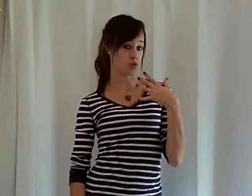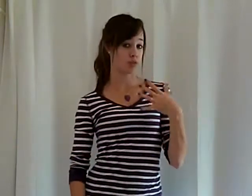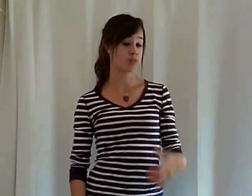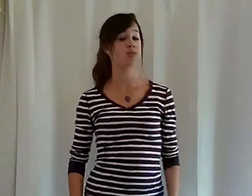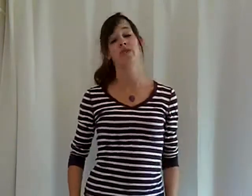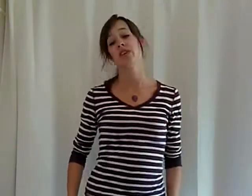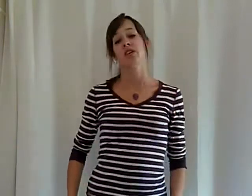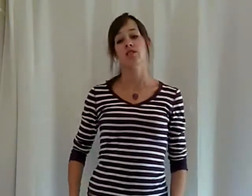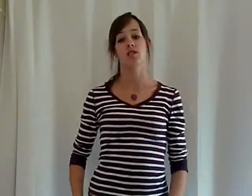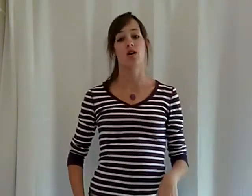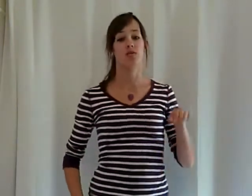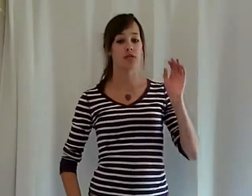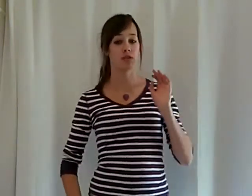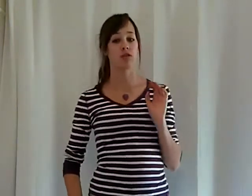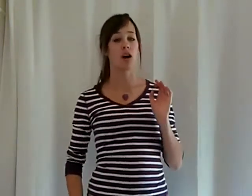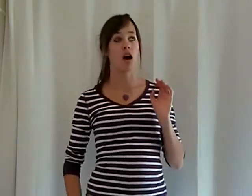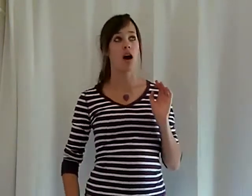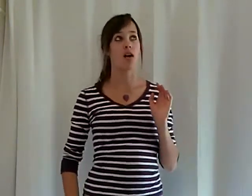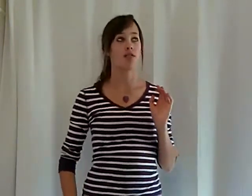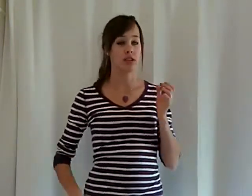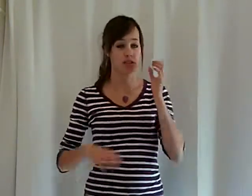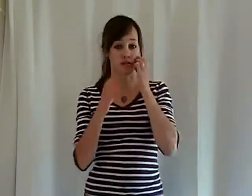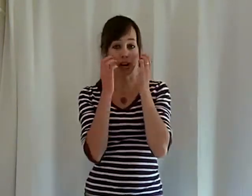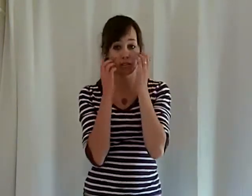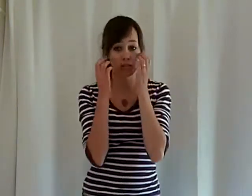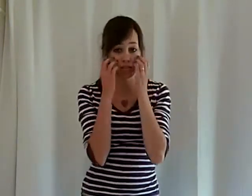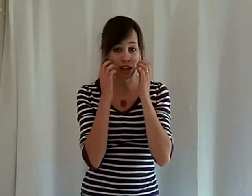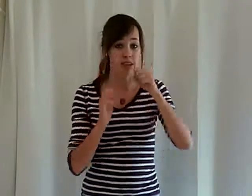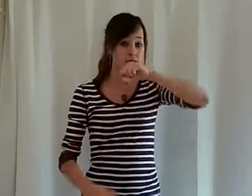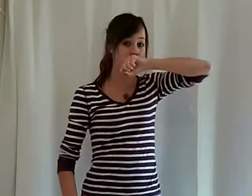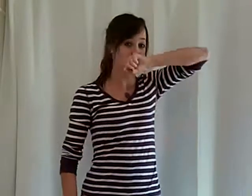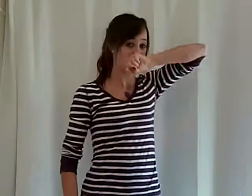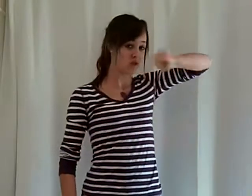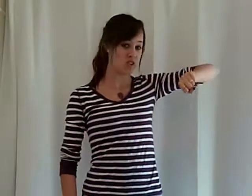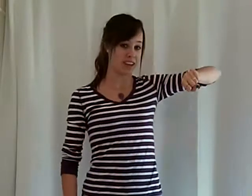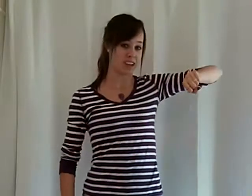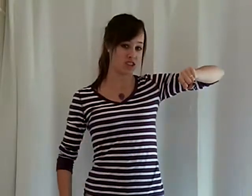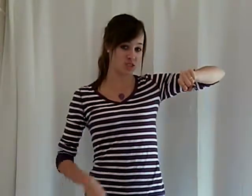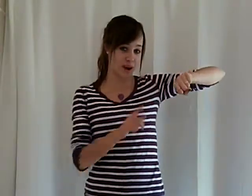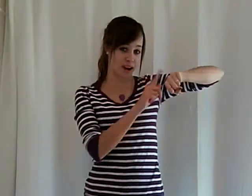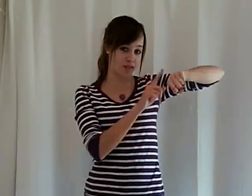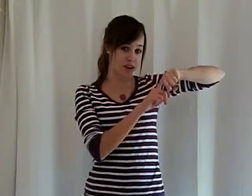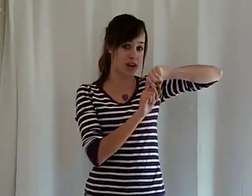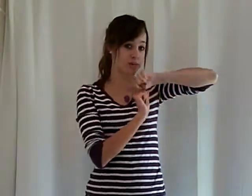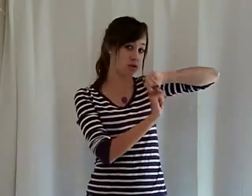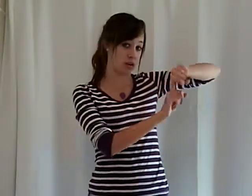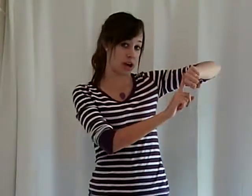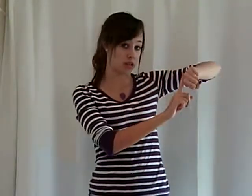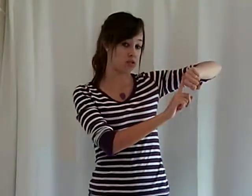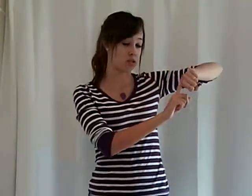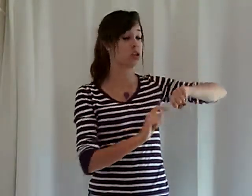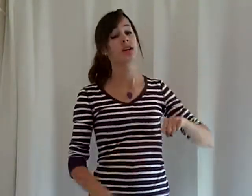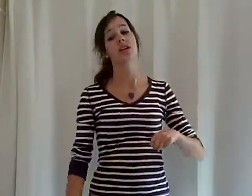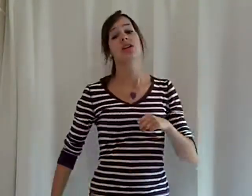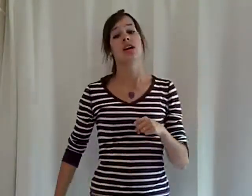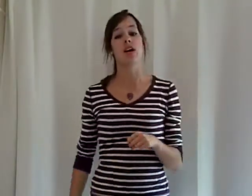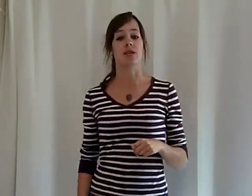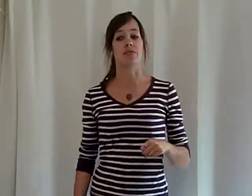Oh. So, for this freckles, and then, like, kiss the back of your hand, pull it out. Um,